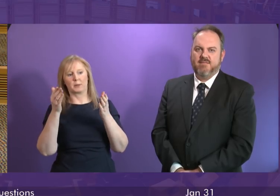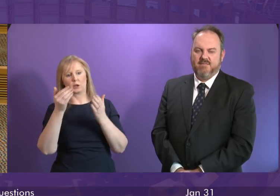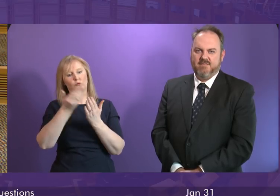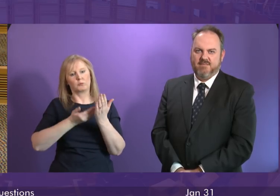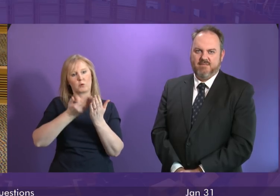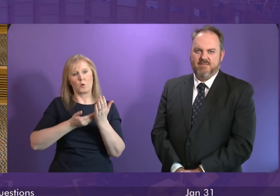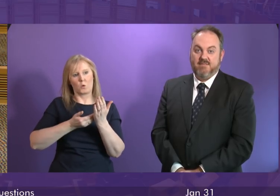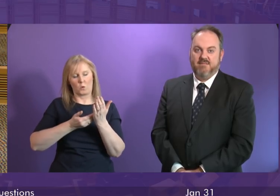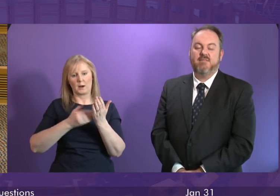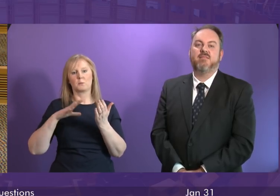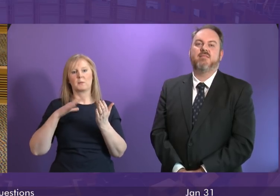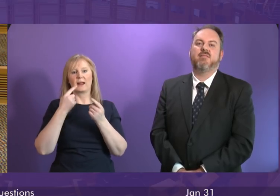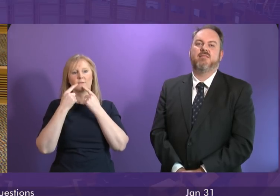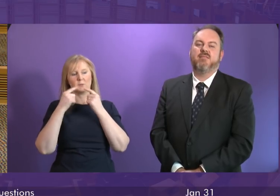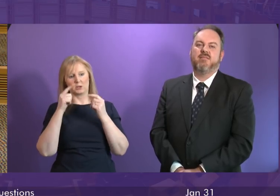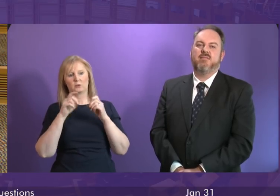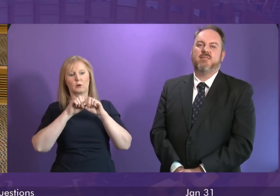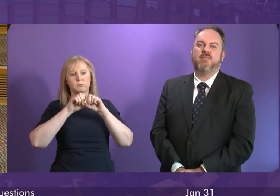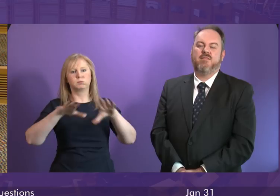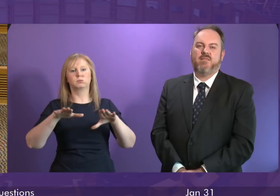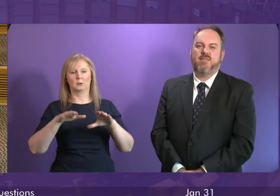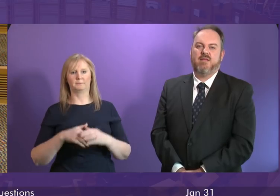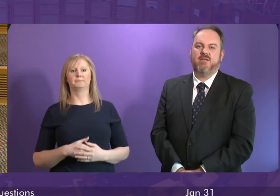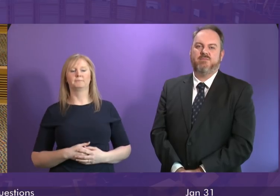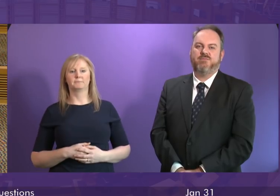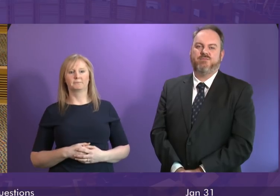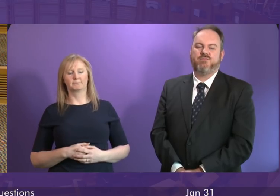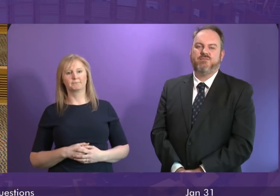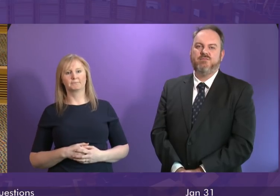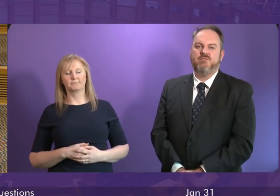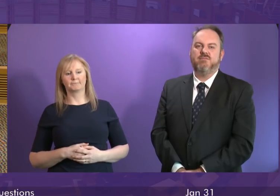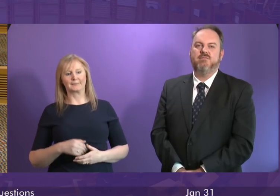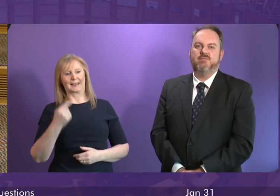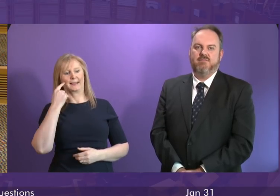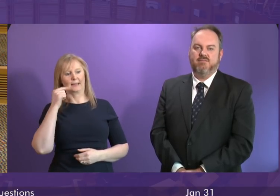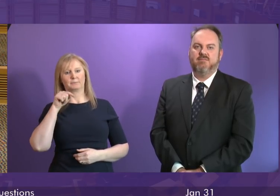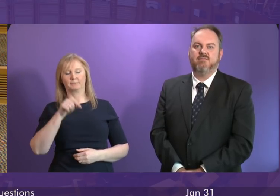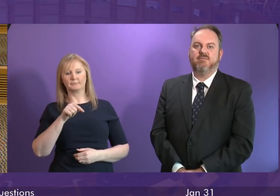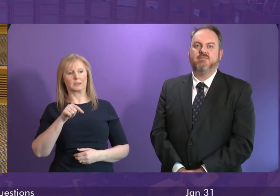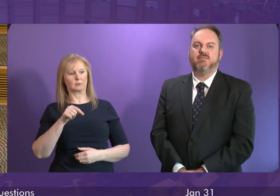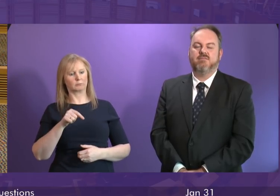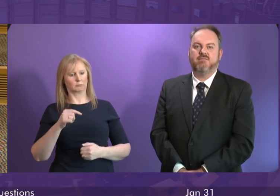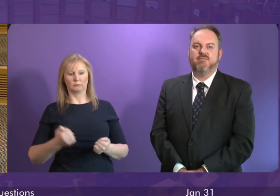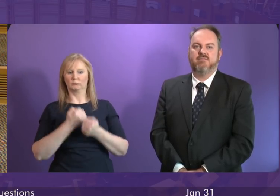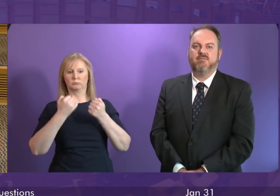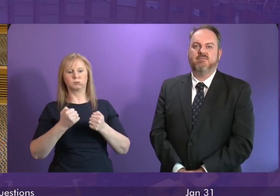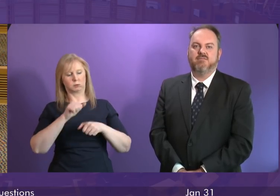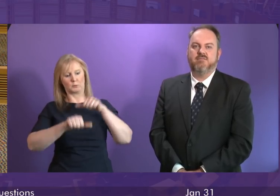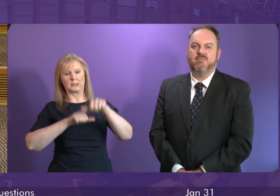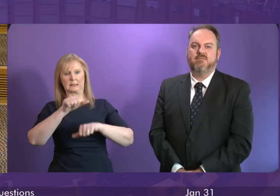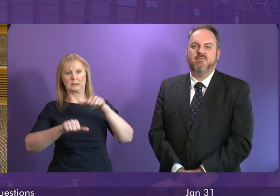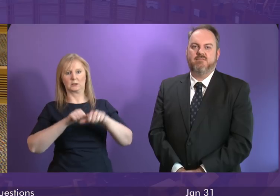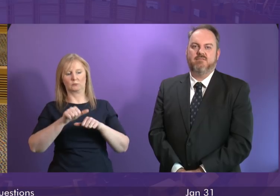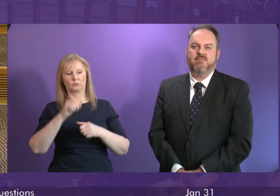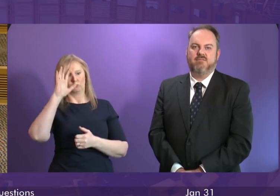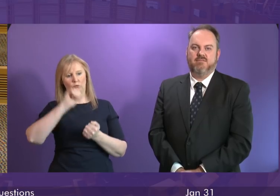preparation of information for the media as well. That, I think, is a robust procedure. I remember as